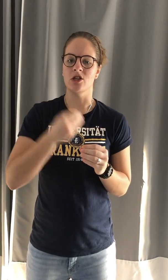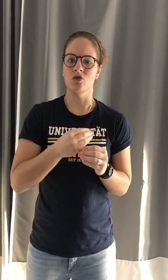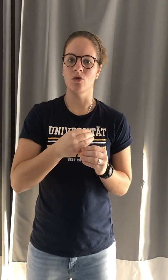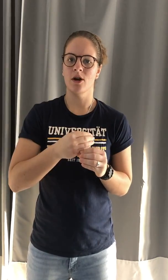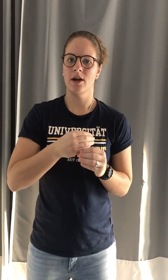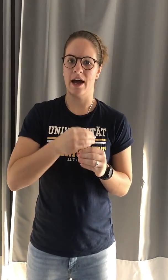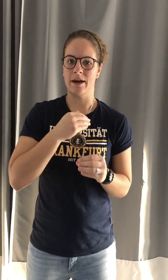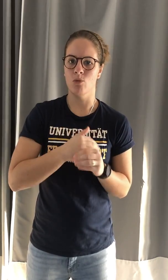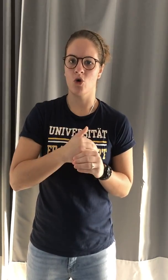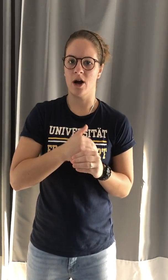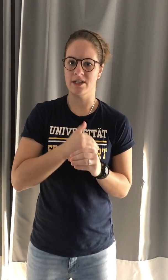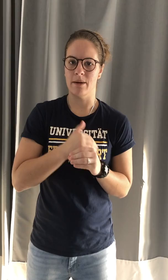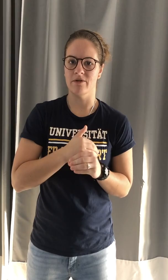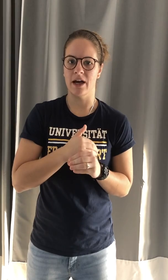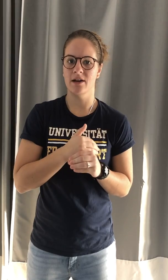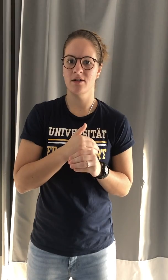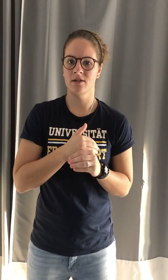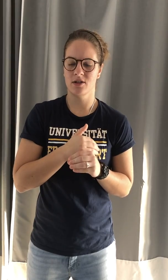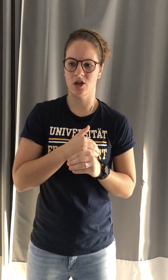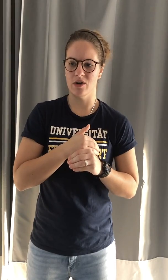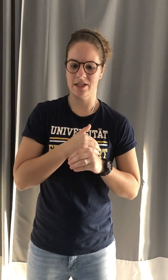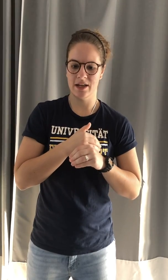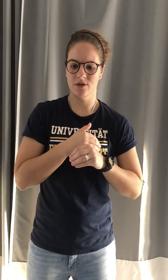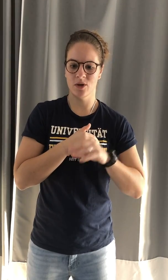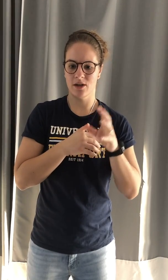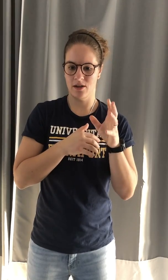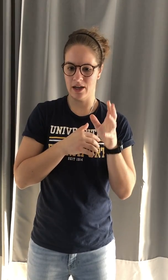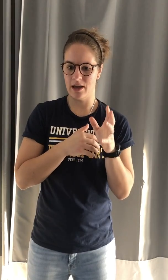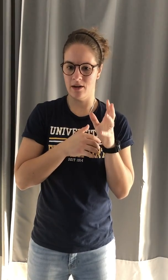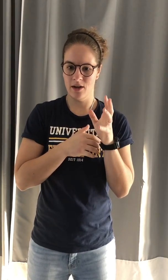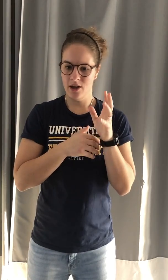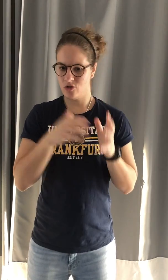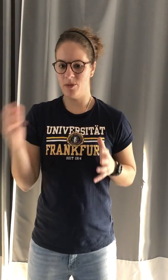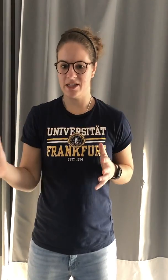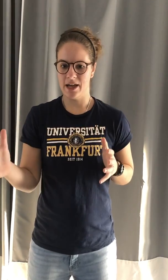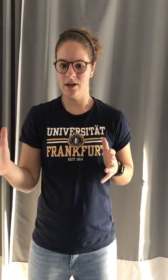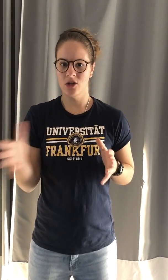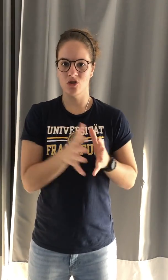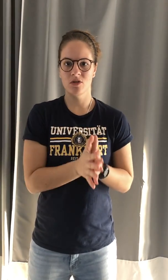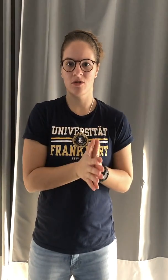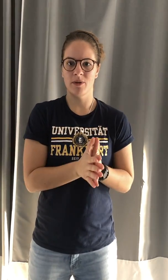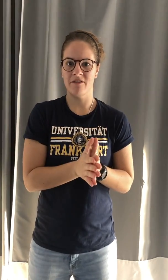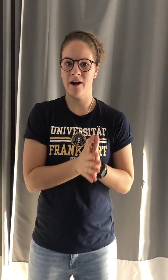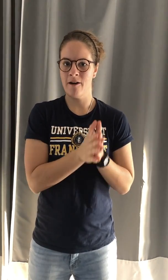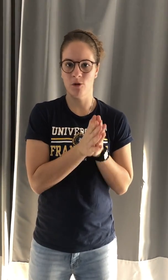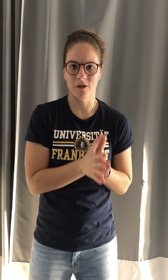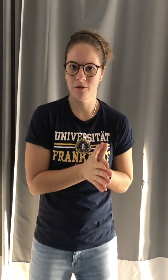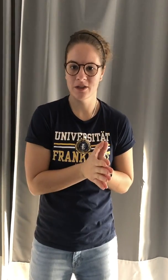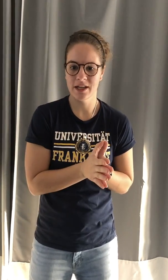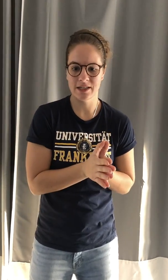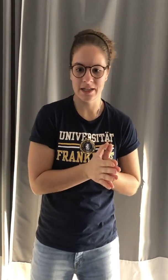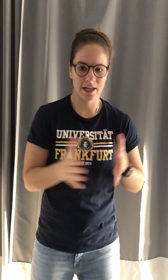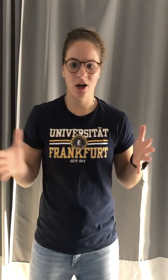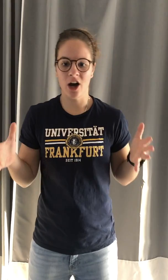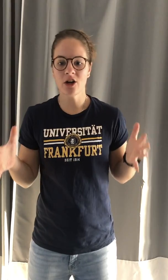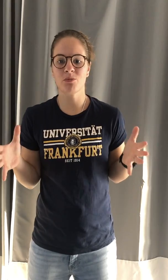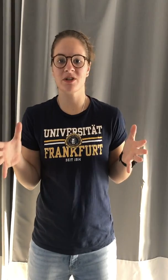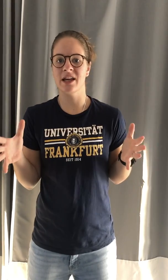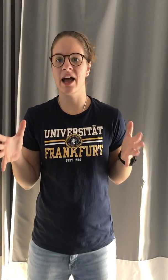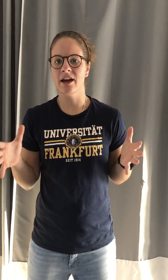you add more on top of that. So instead of doing, again, three by 10, do the three by five with your full intensity, get a hundred percent out